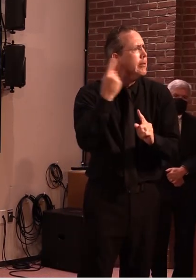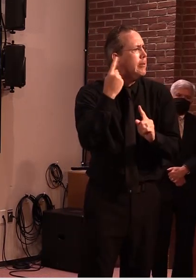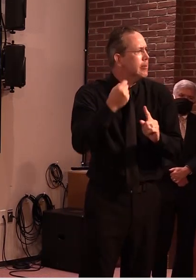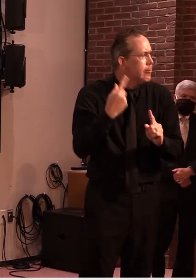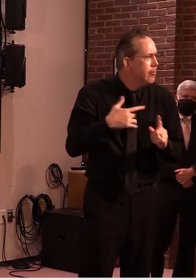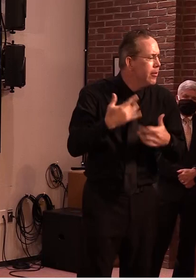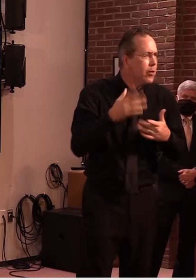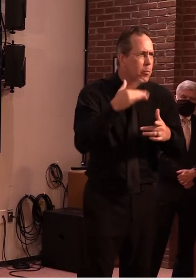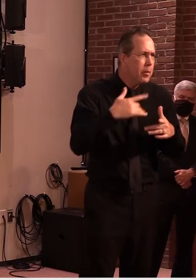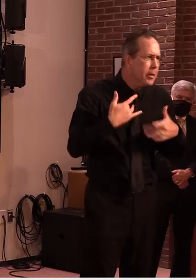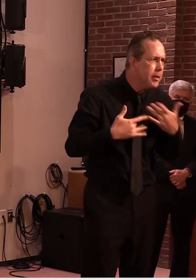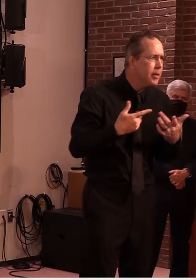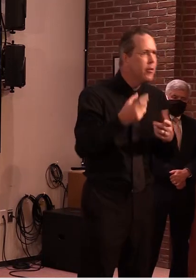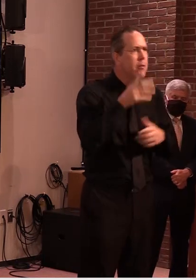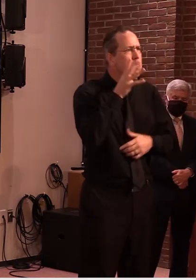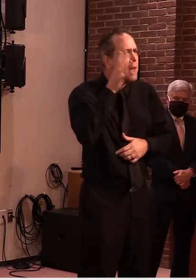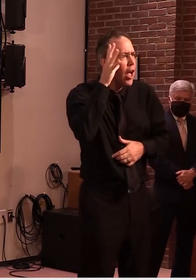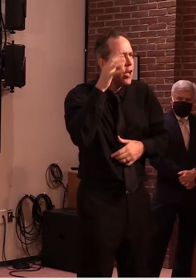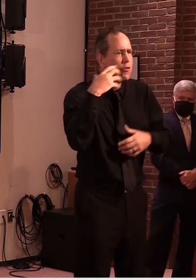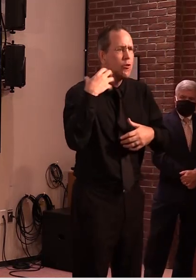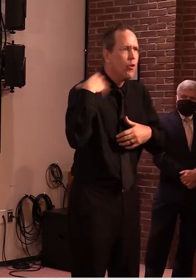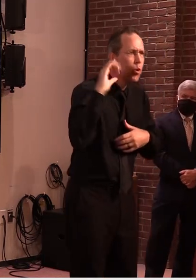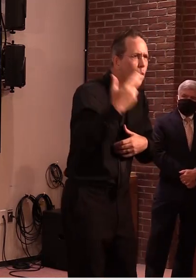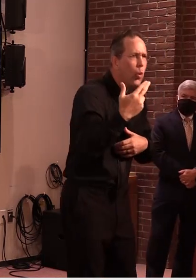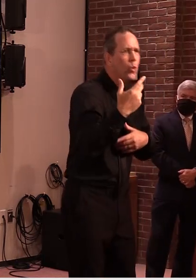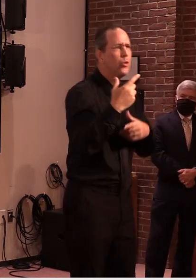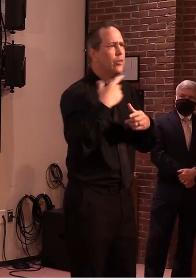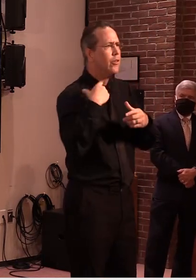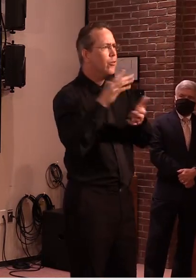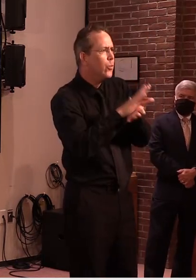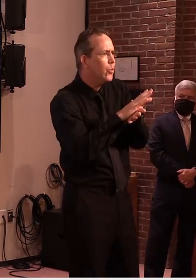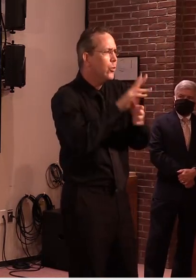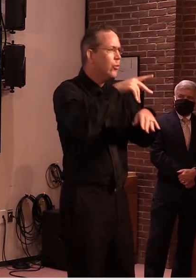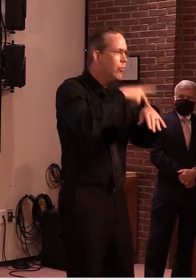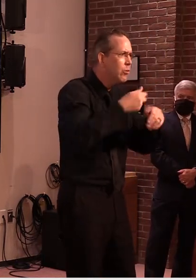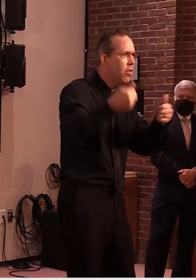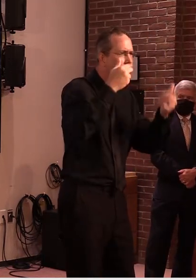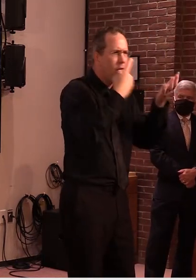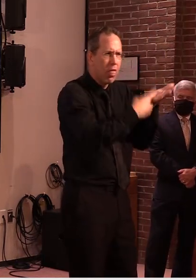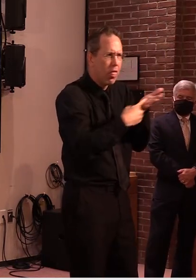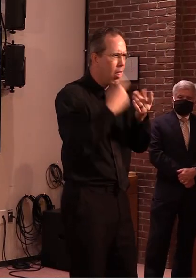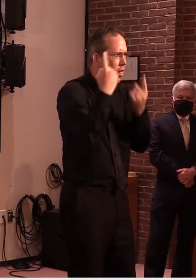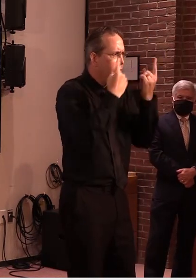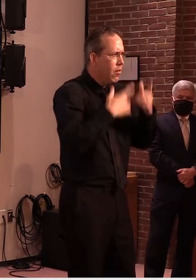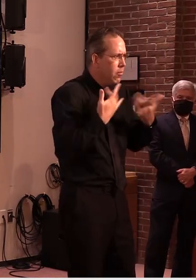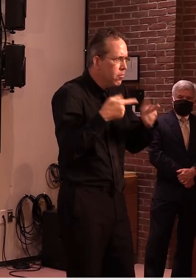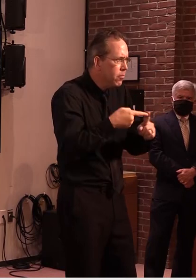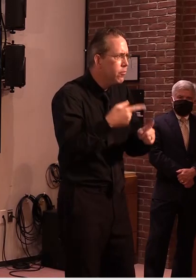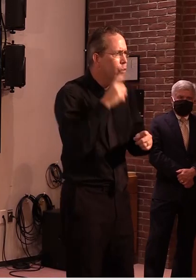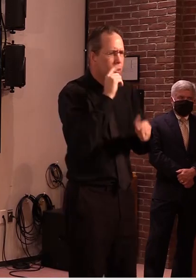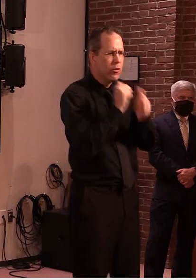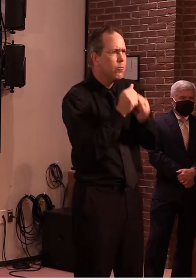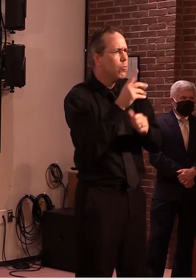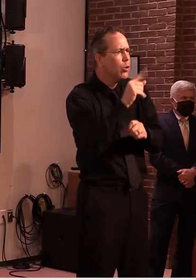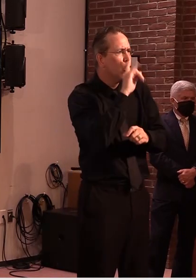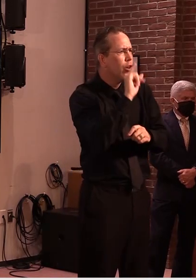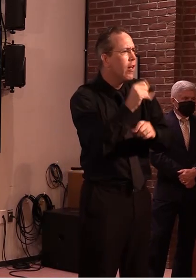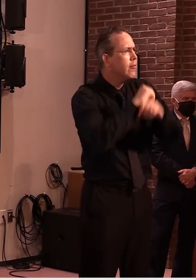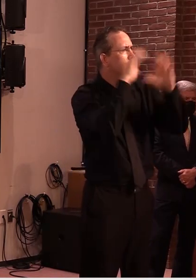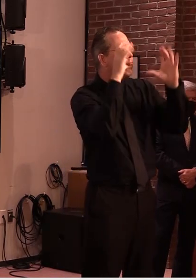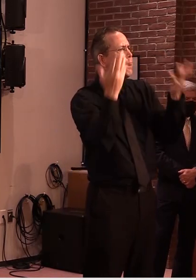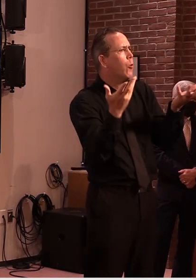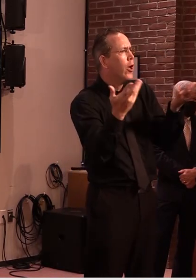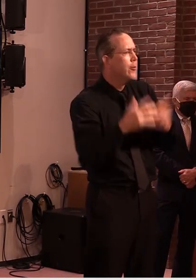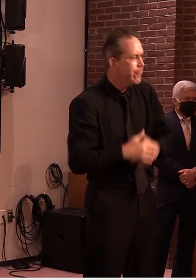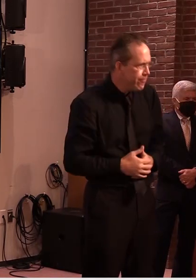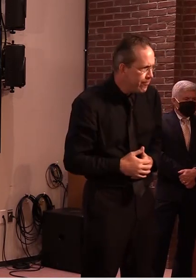so many things during this crisis fall sports won't be exactly what they were accustomed to I